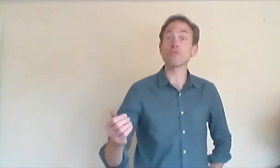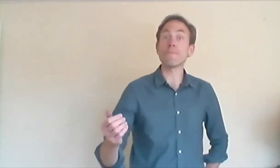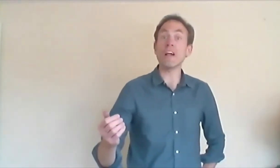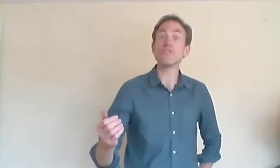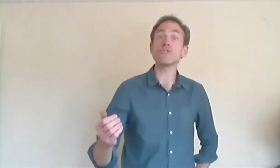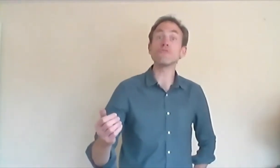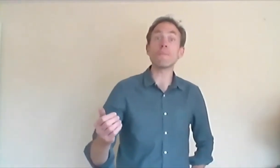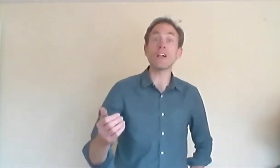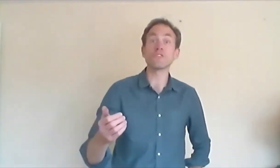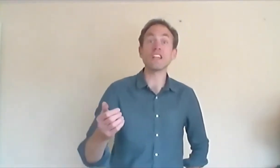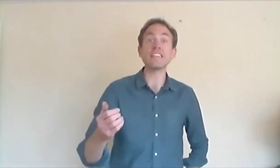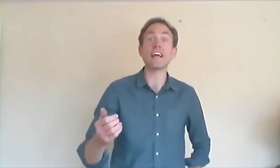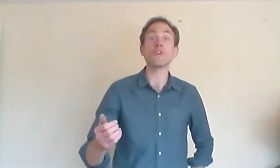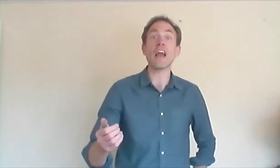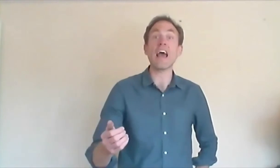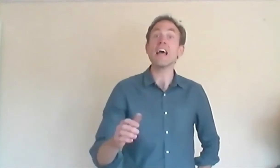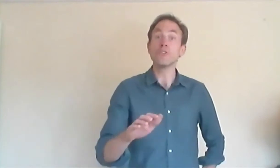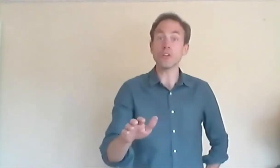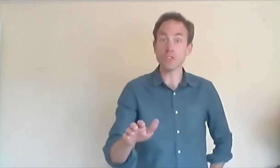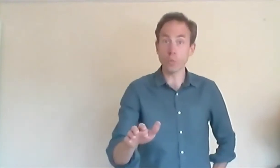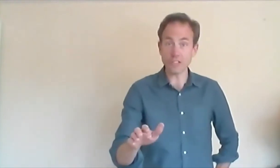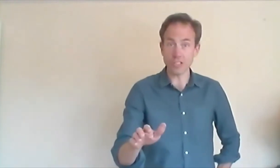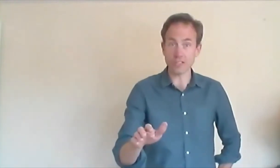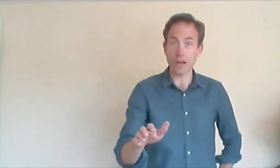Rapunzel, Rapunzel, let down your hair. And what is the witch this time?